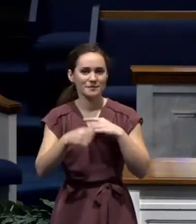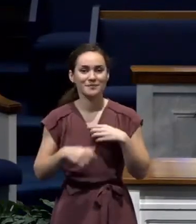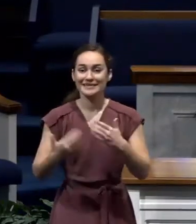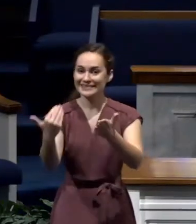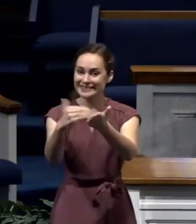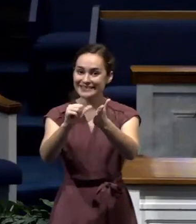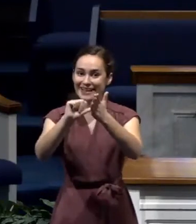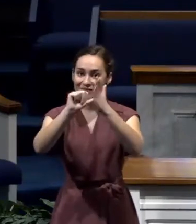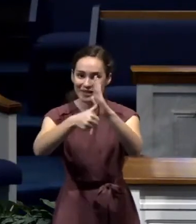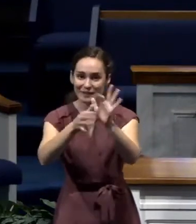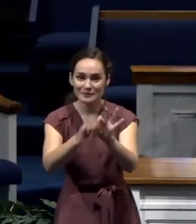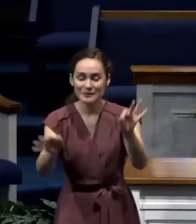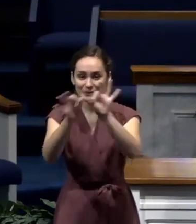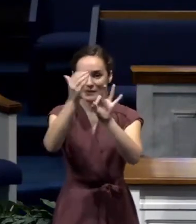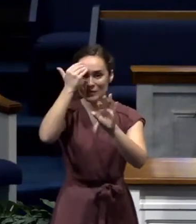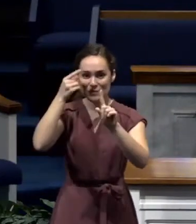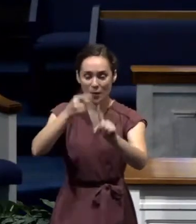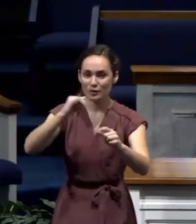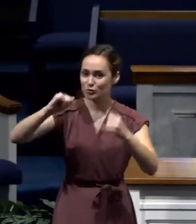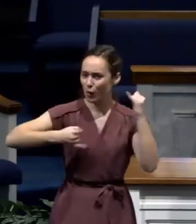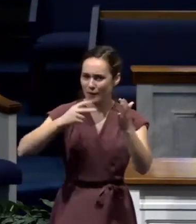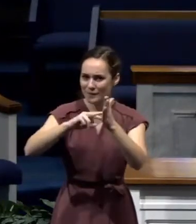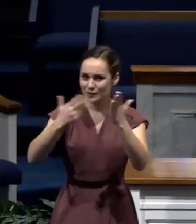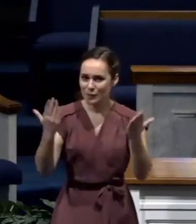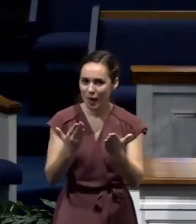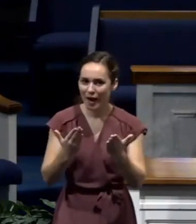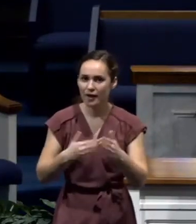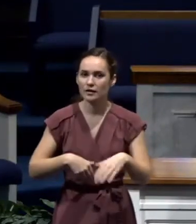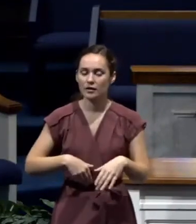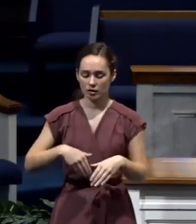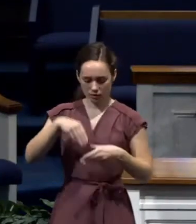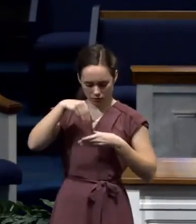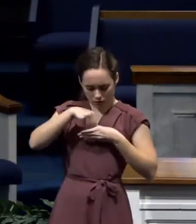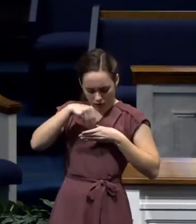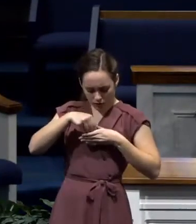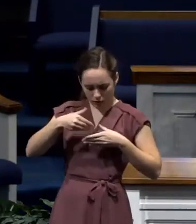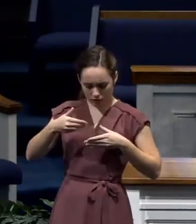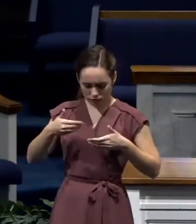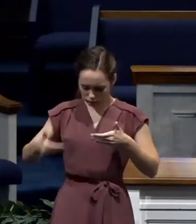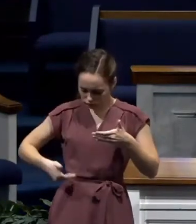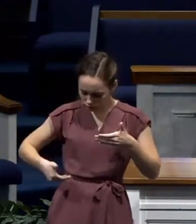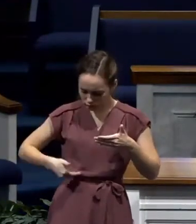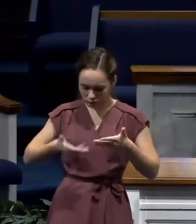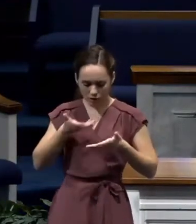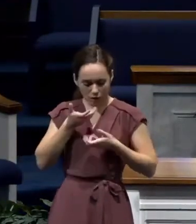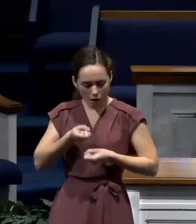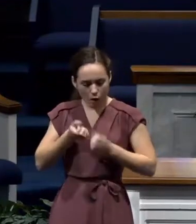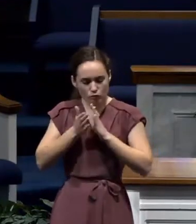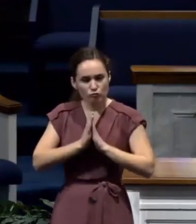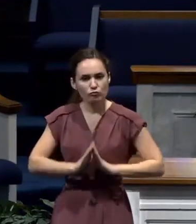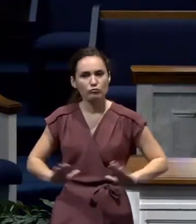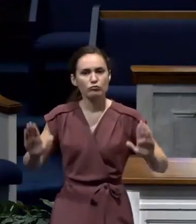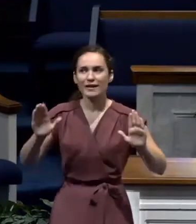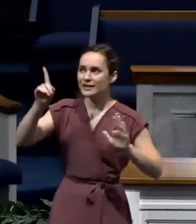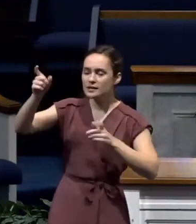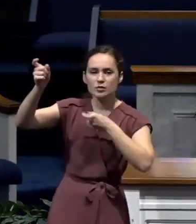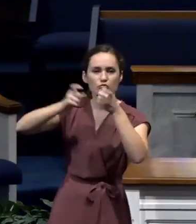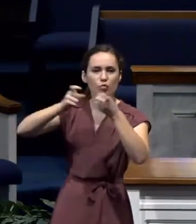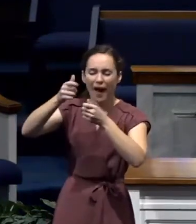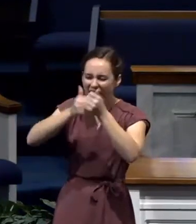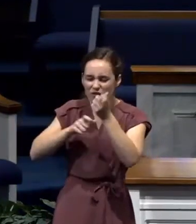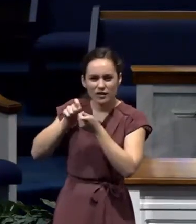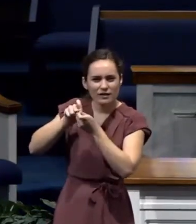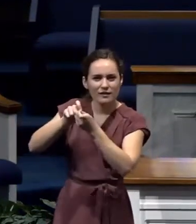it's so important that you get that. Joy is the settled assurance that God is in control of all the details of my life. It is the quiet